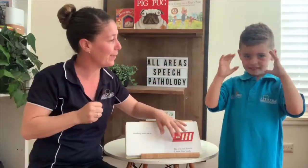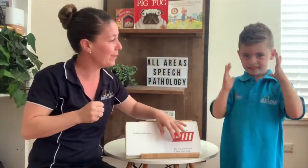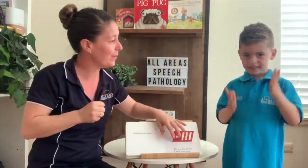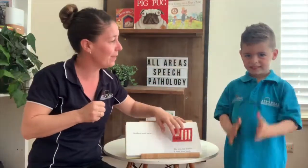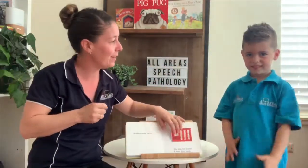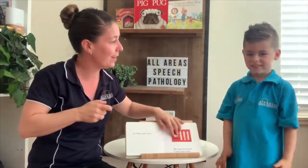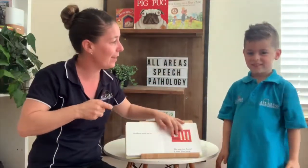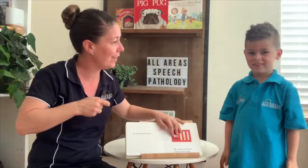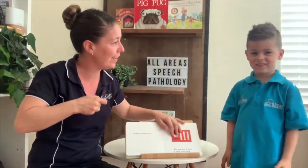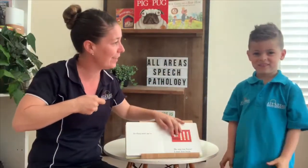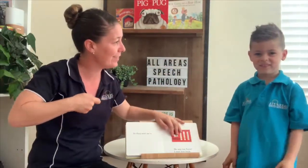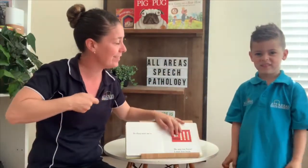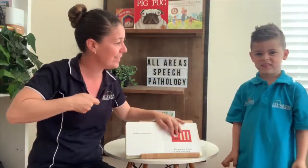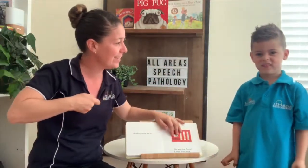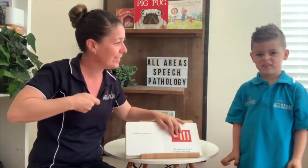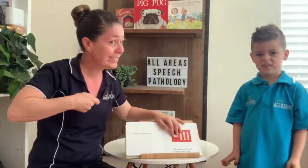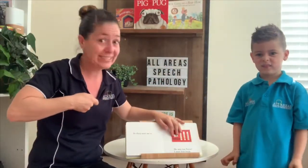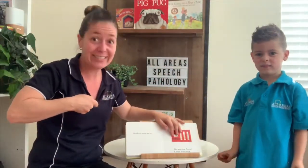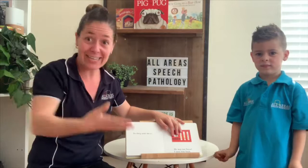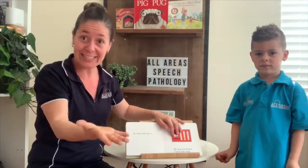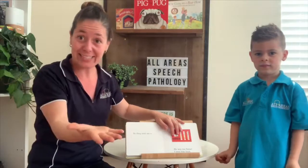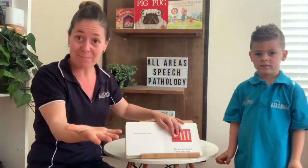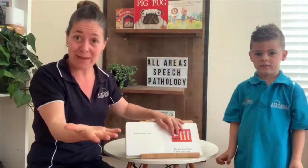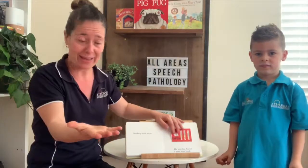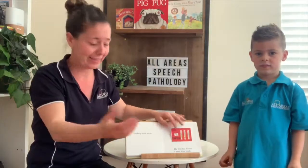I sent him back.